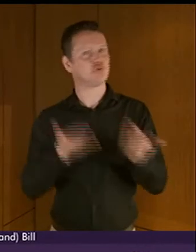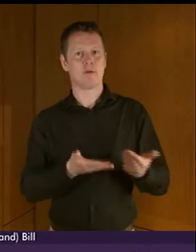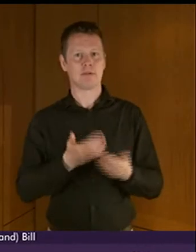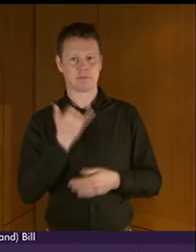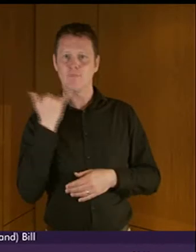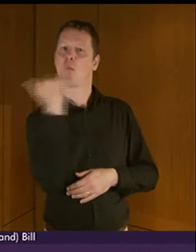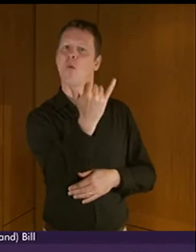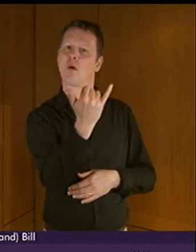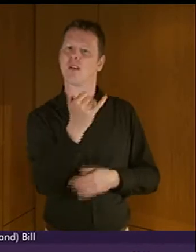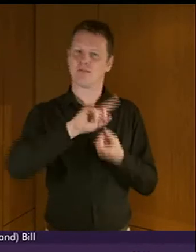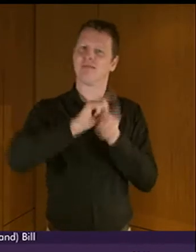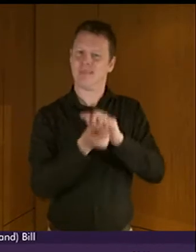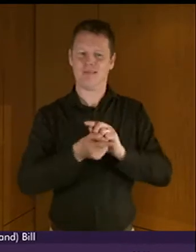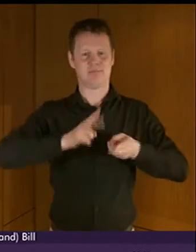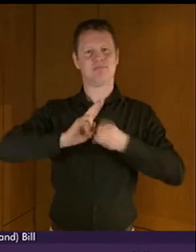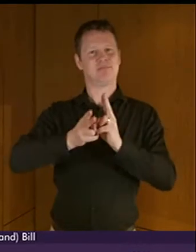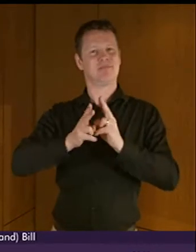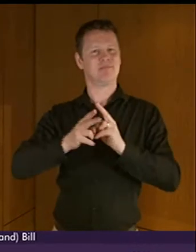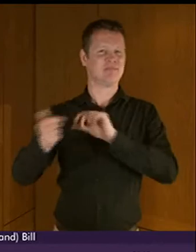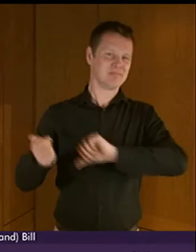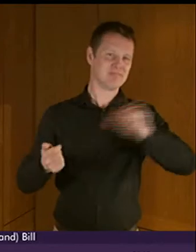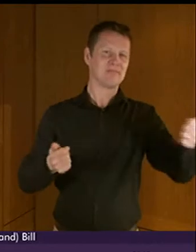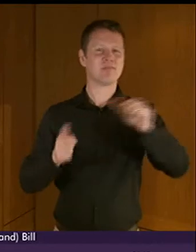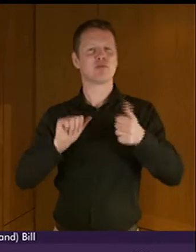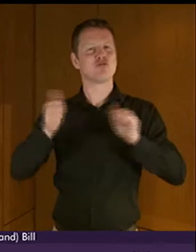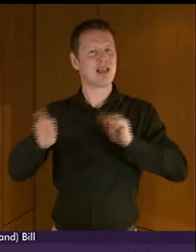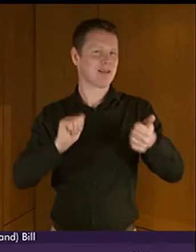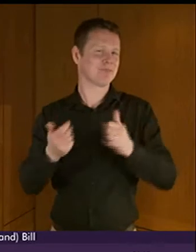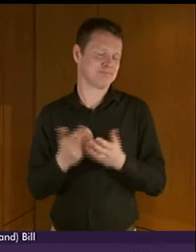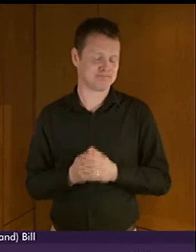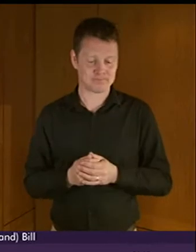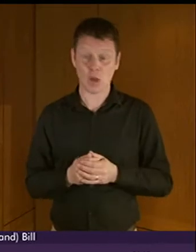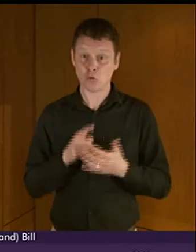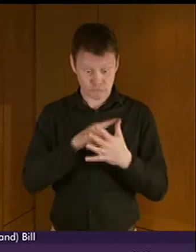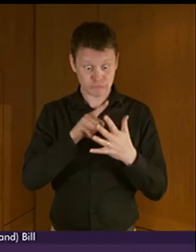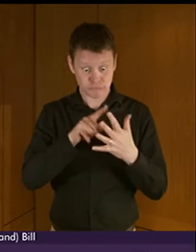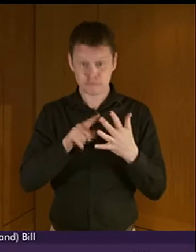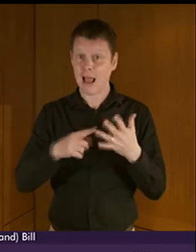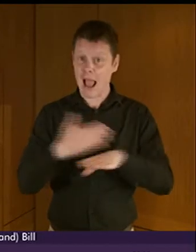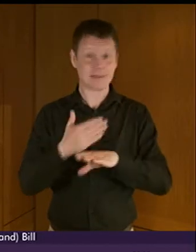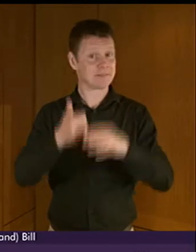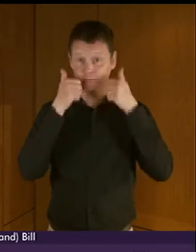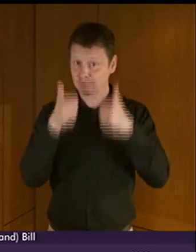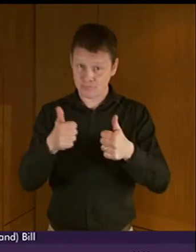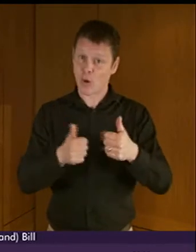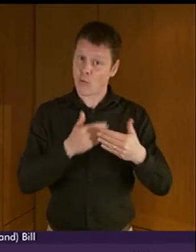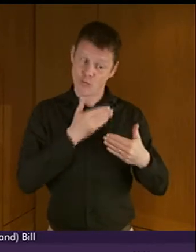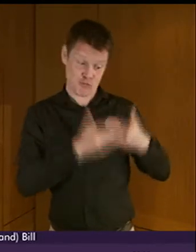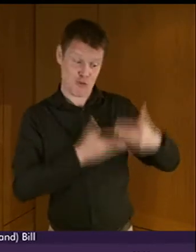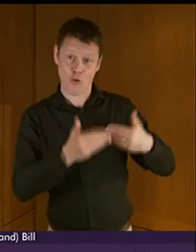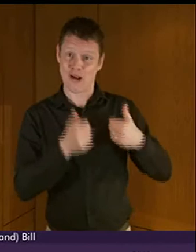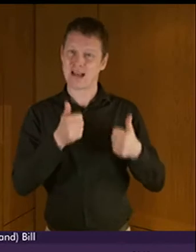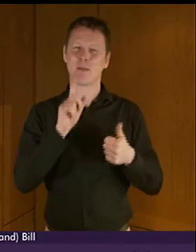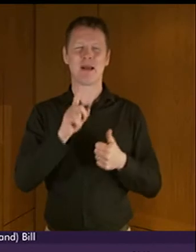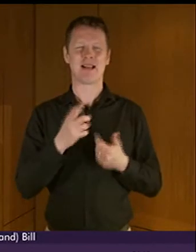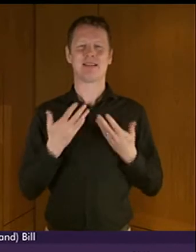phone through all these activities we have made progress but it is time to take the next